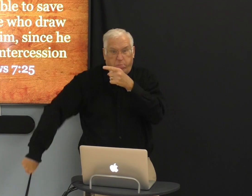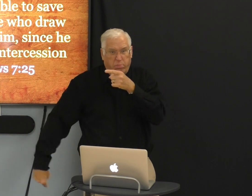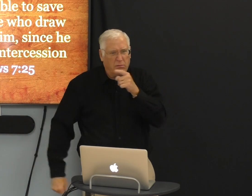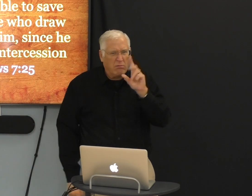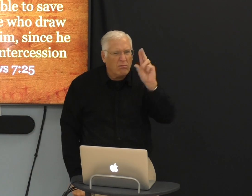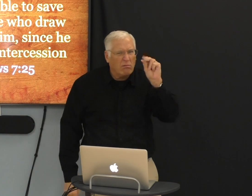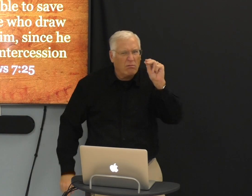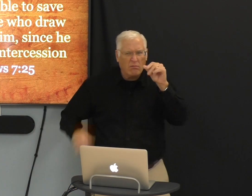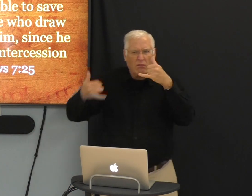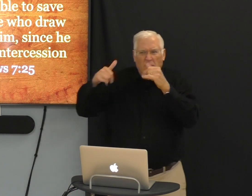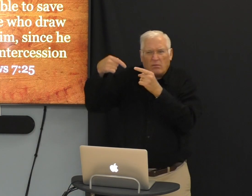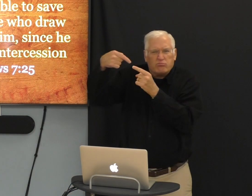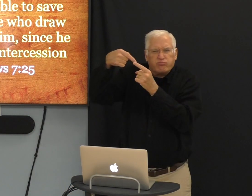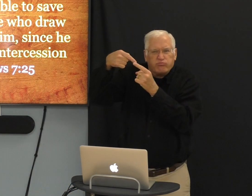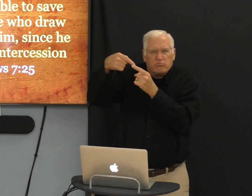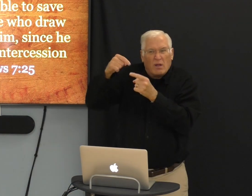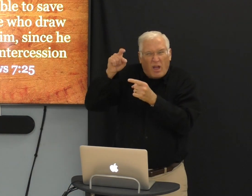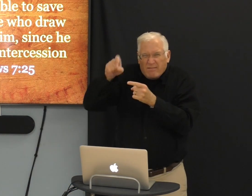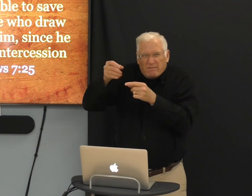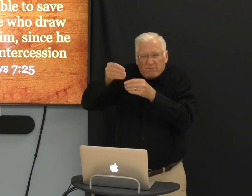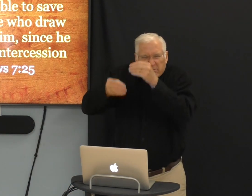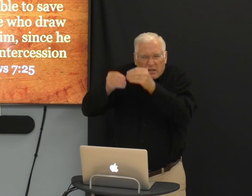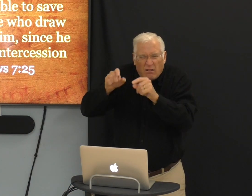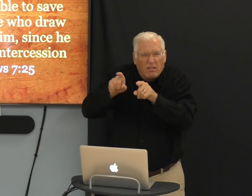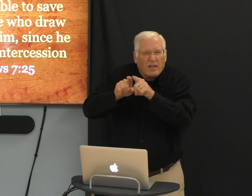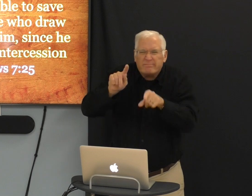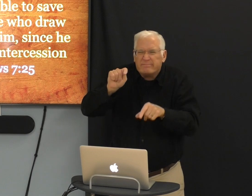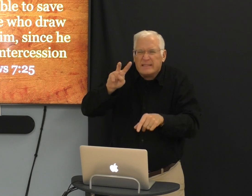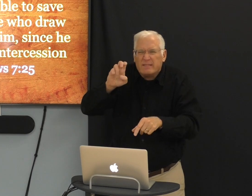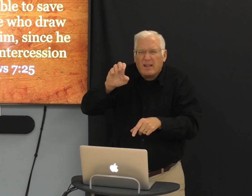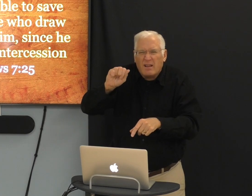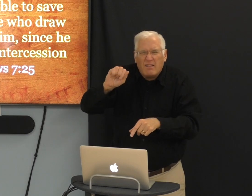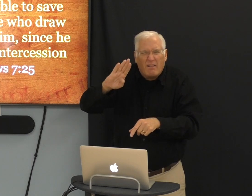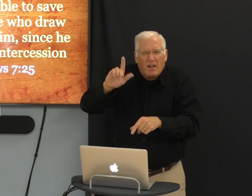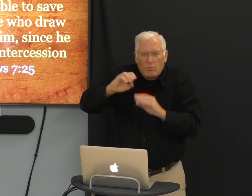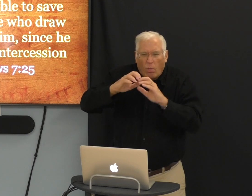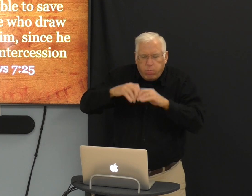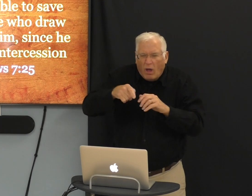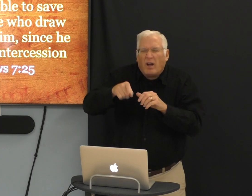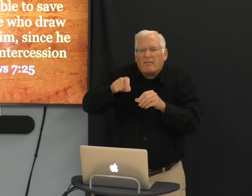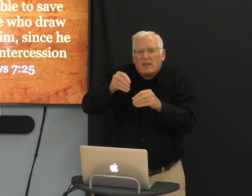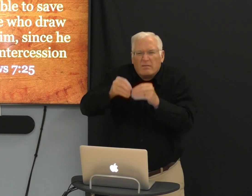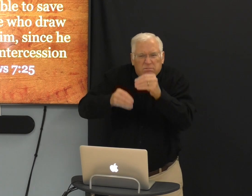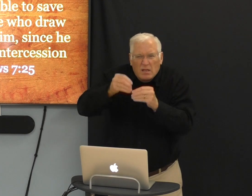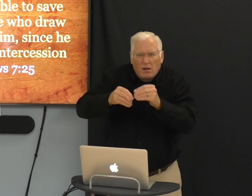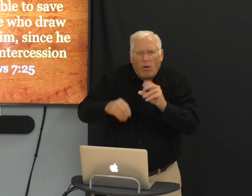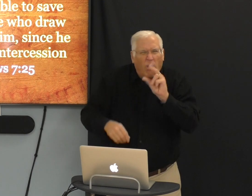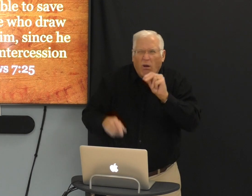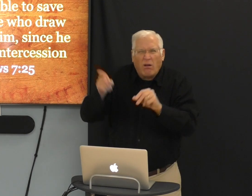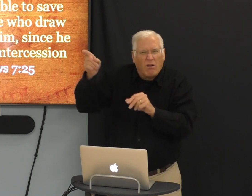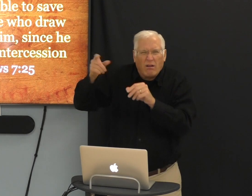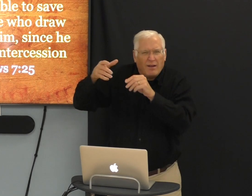is he disconnected? Do we have to fix it? No.